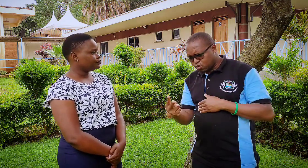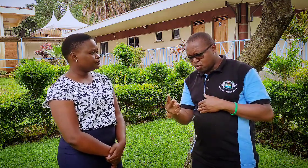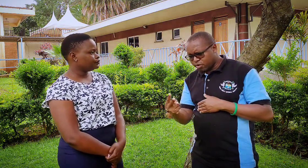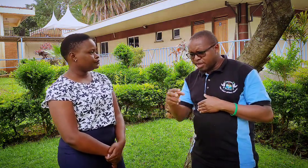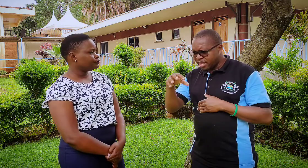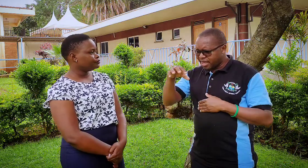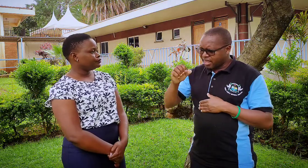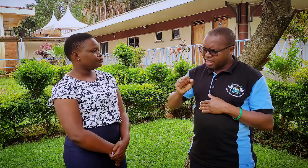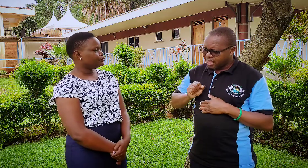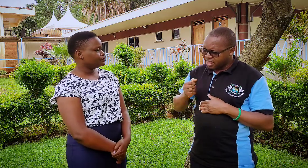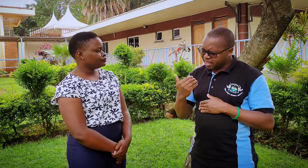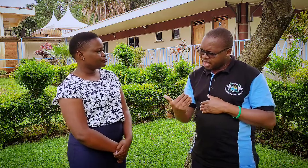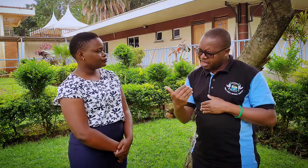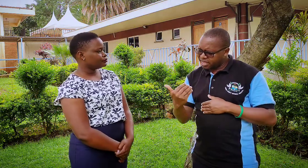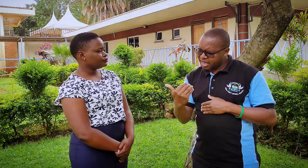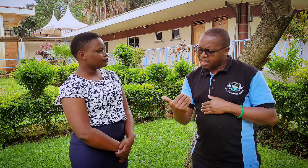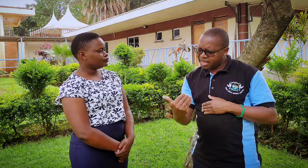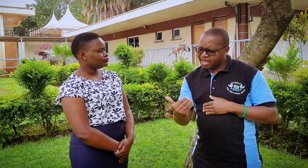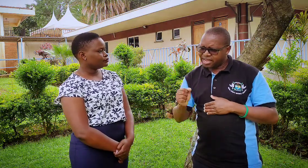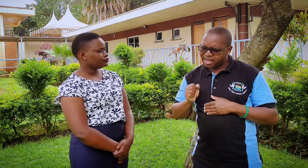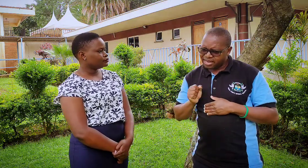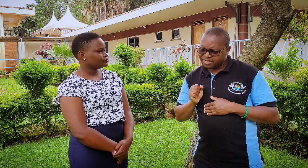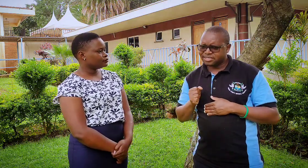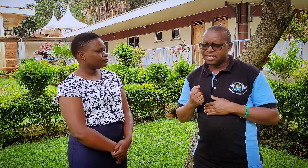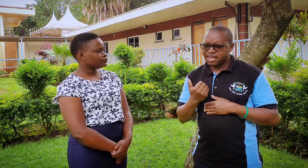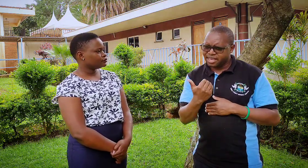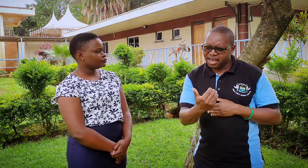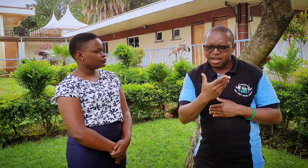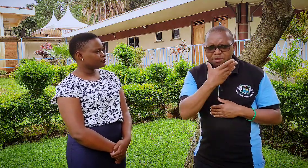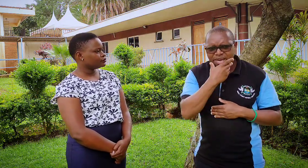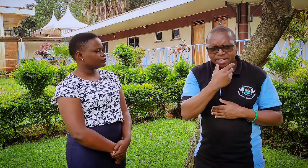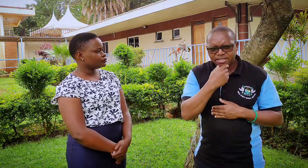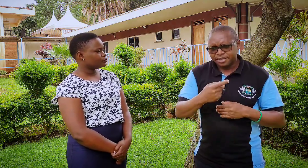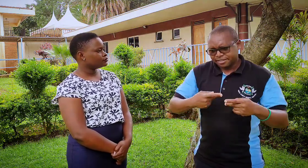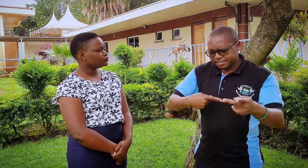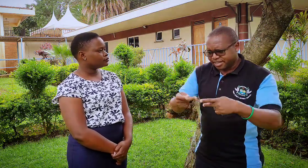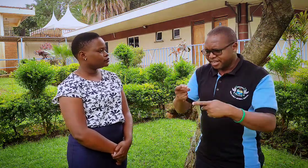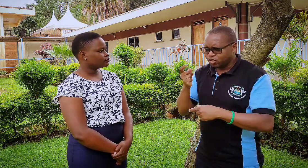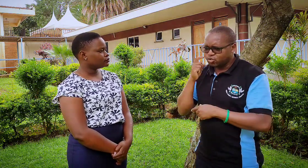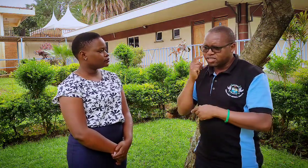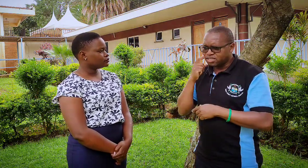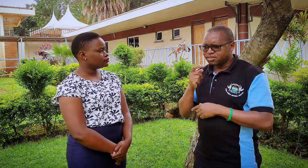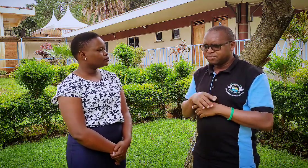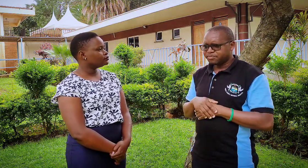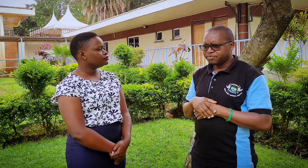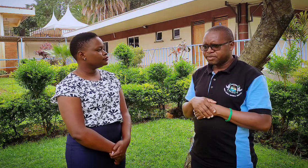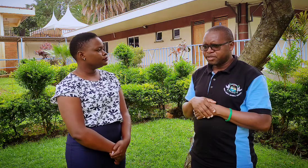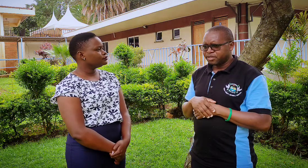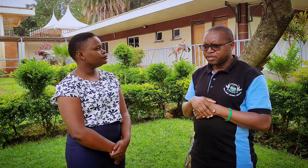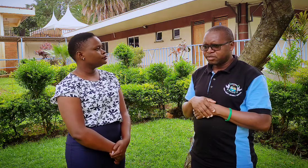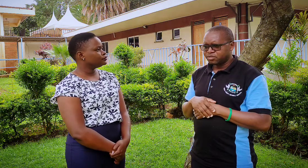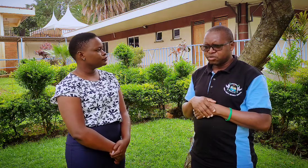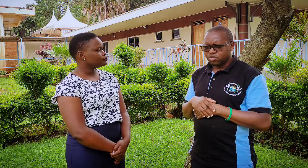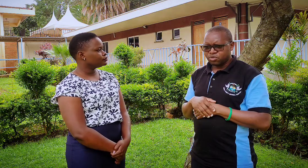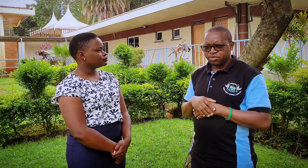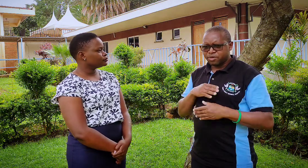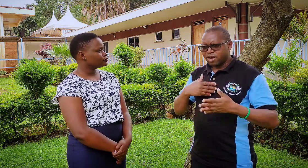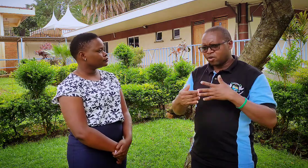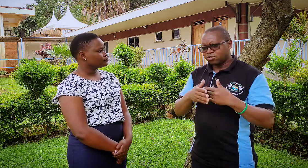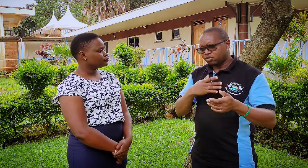young young young guys young men selling sweets so they were also